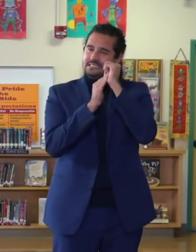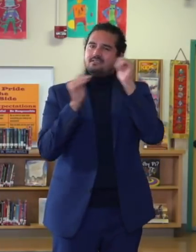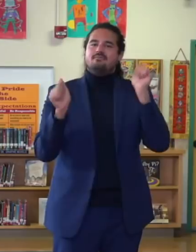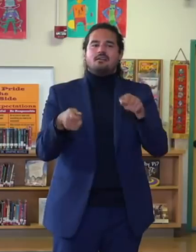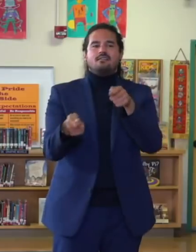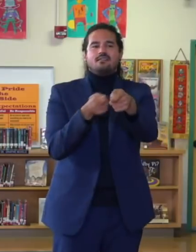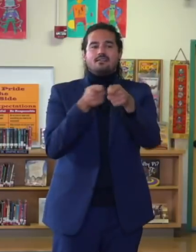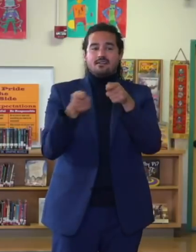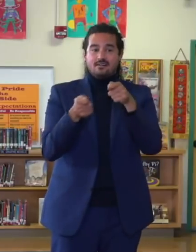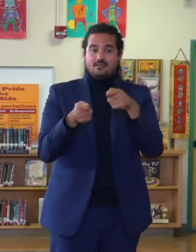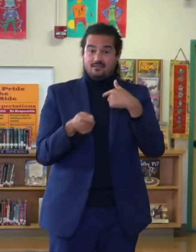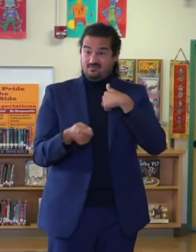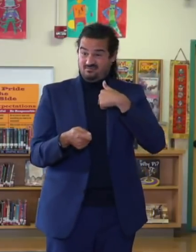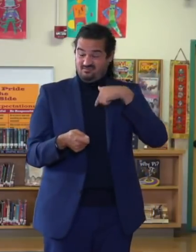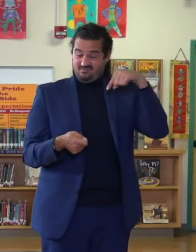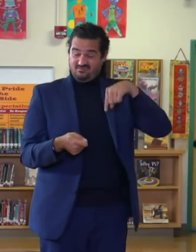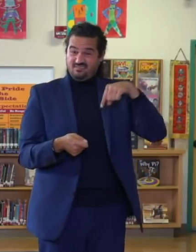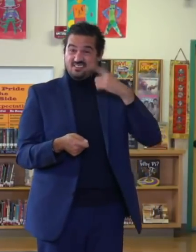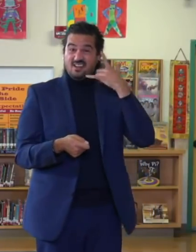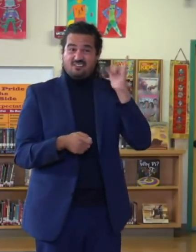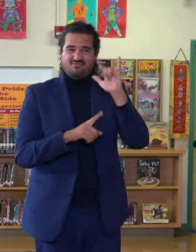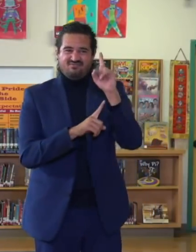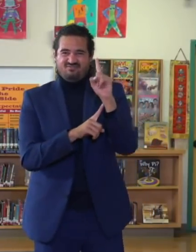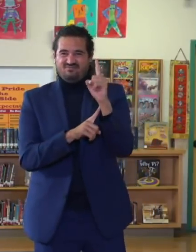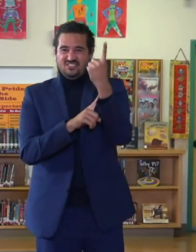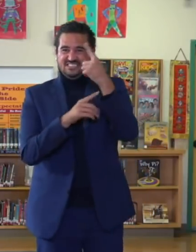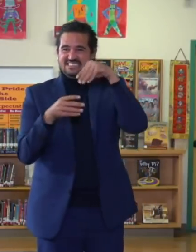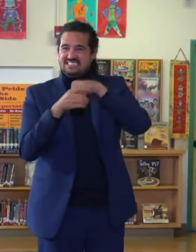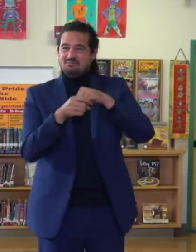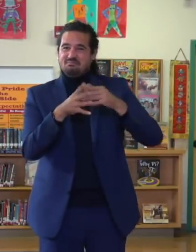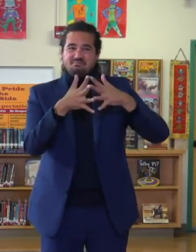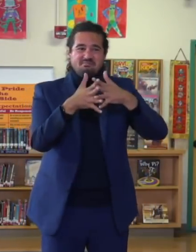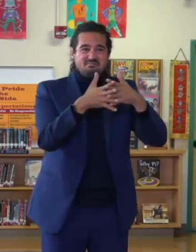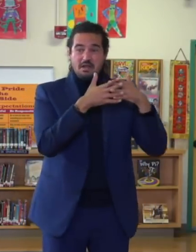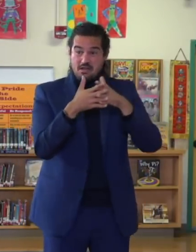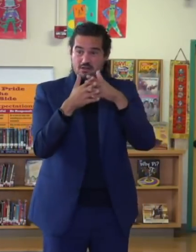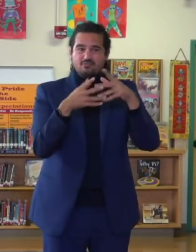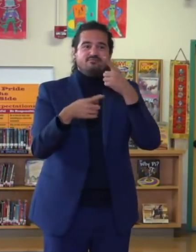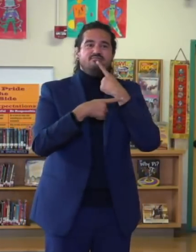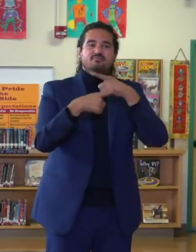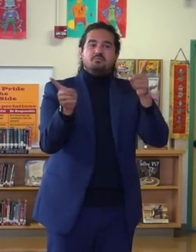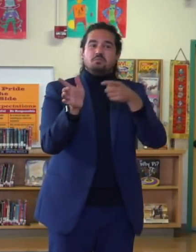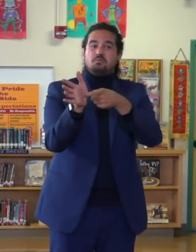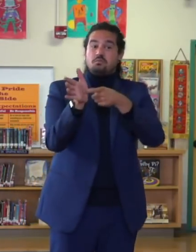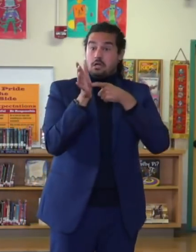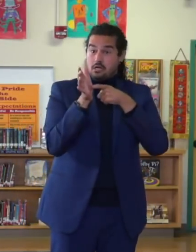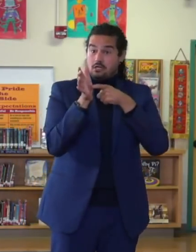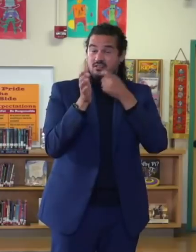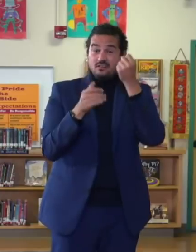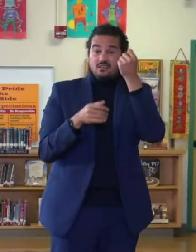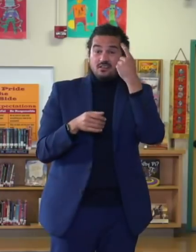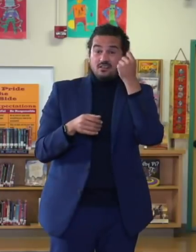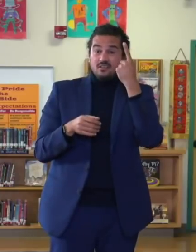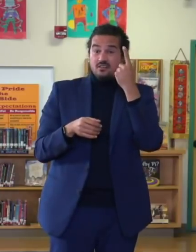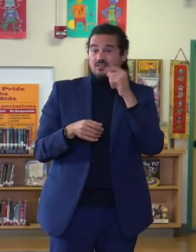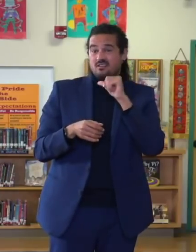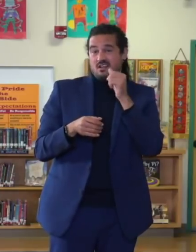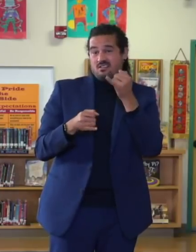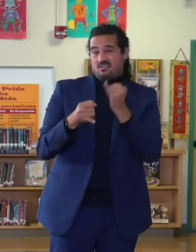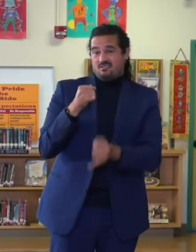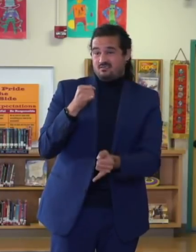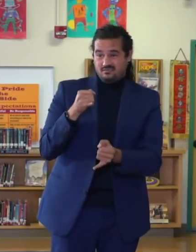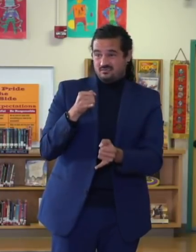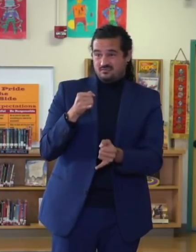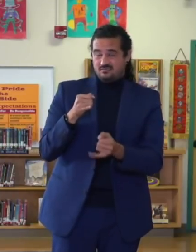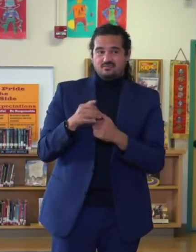with this mandate and requirement, but I do not believe by any stretch of the imagination, will be the last state. In fact, I anticipate other states to